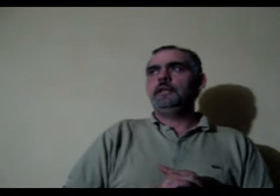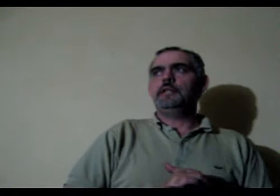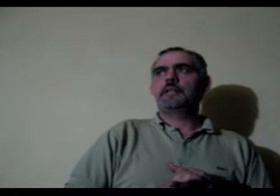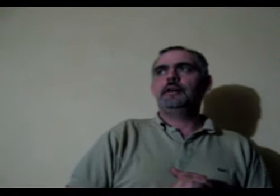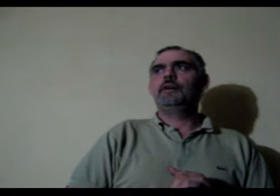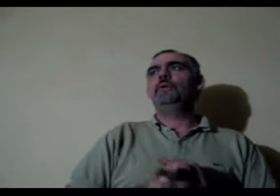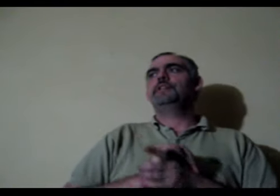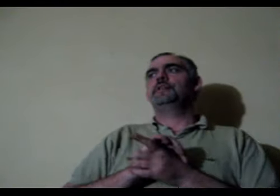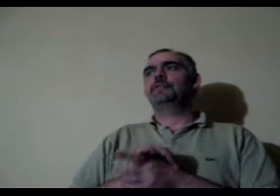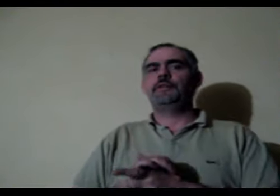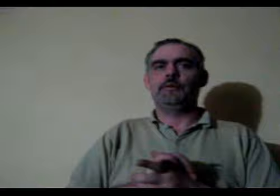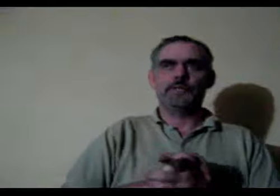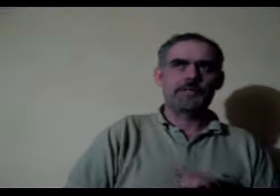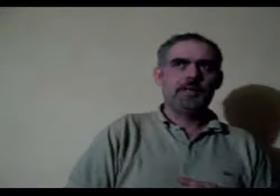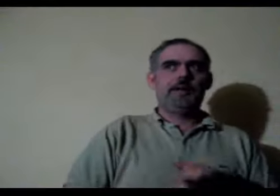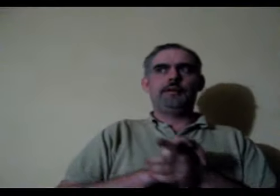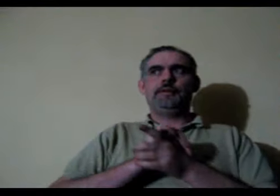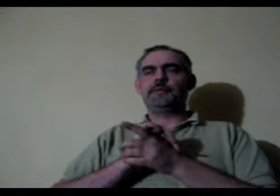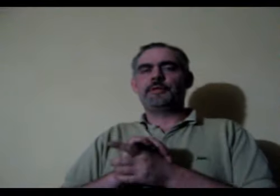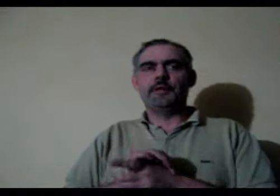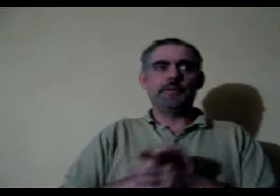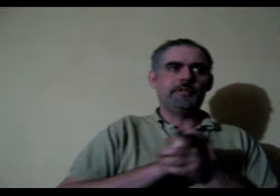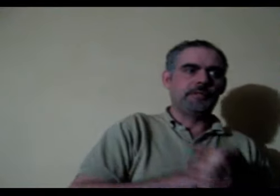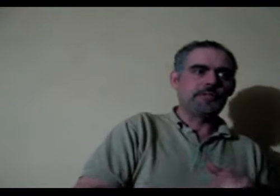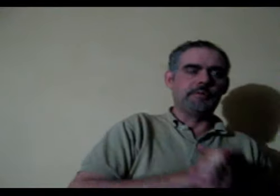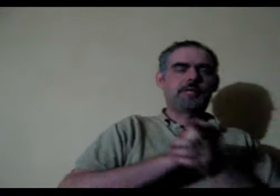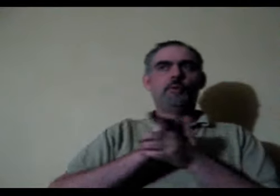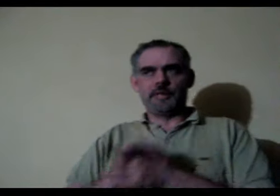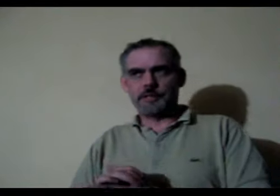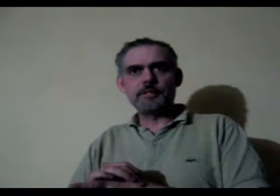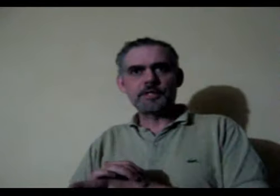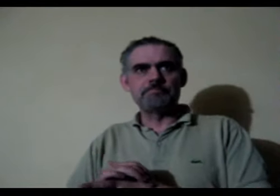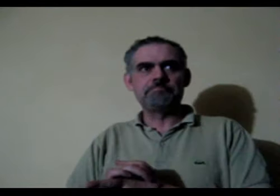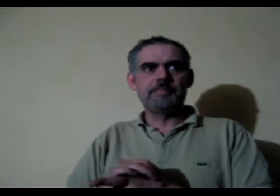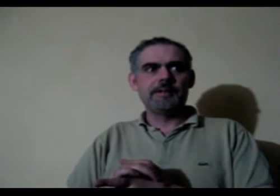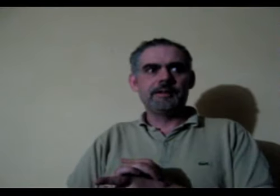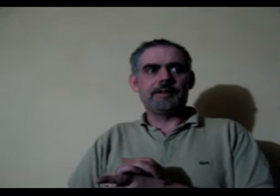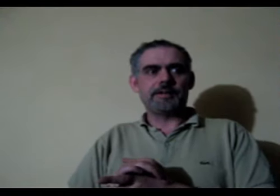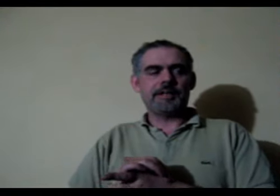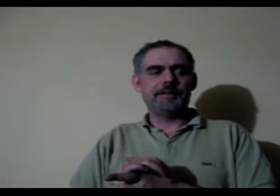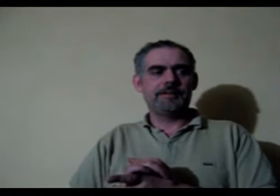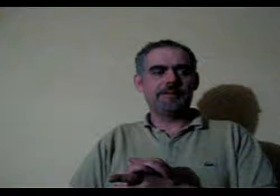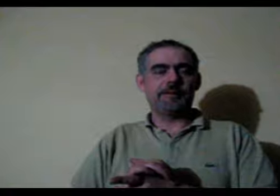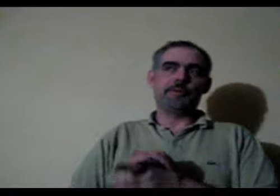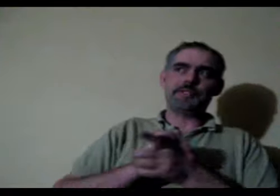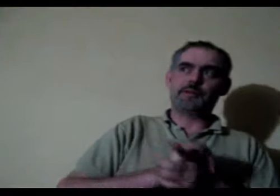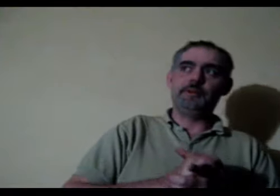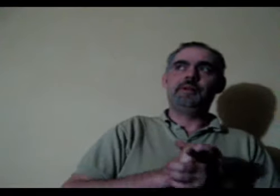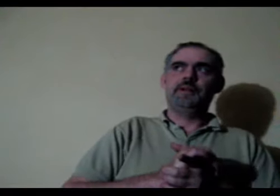use is a coincidence theorist and there is a theory which shows there is a coincidence ok or there is a